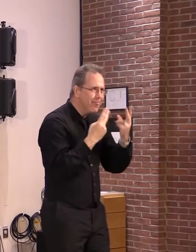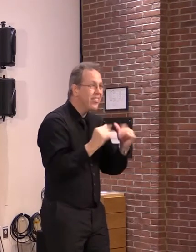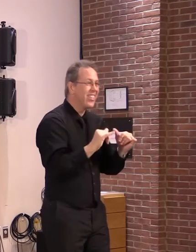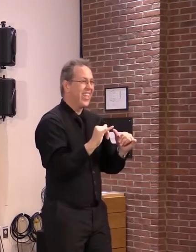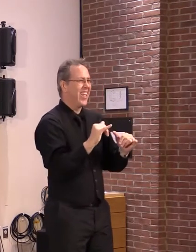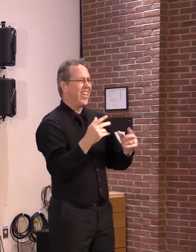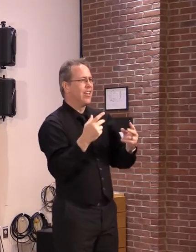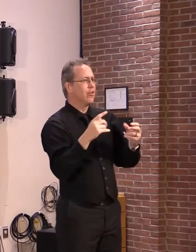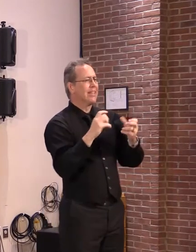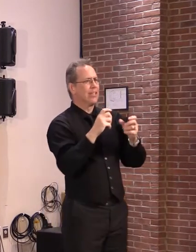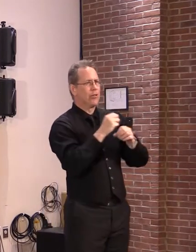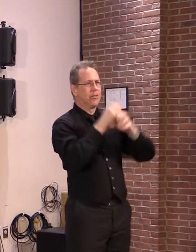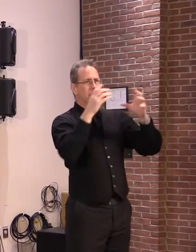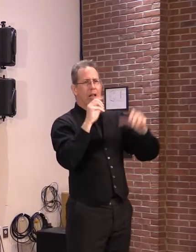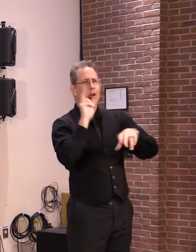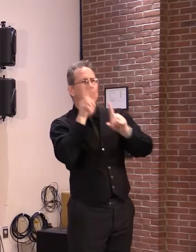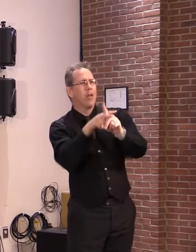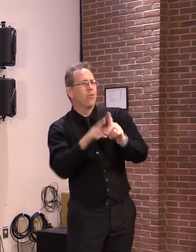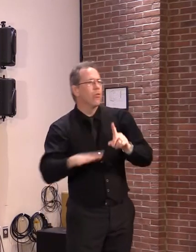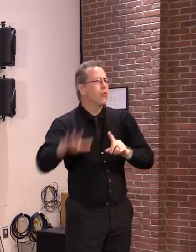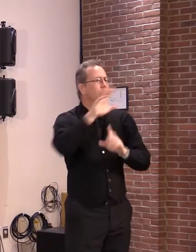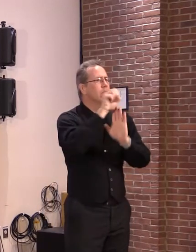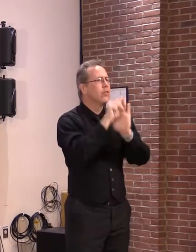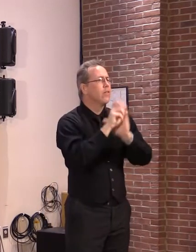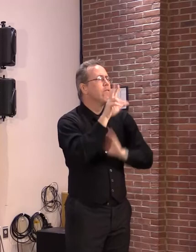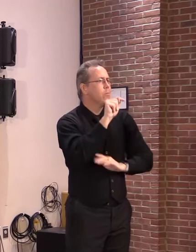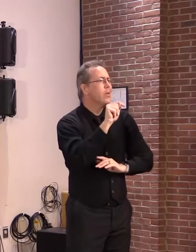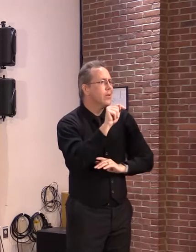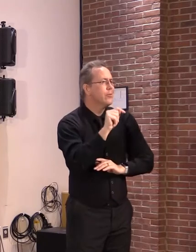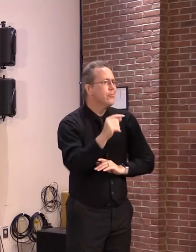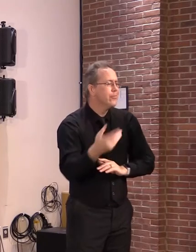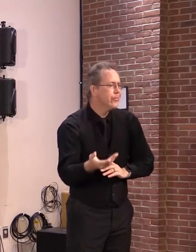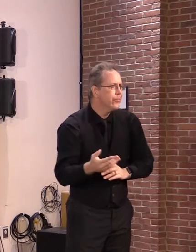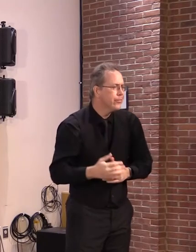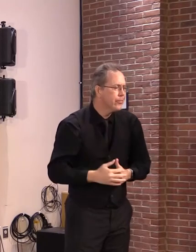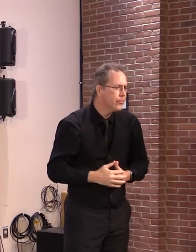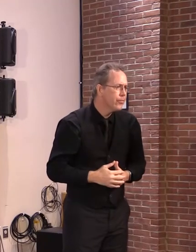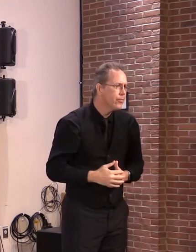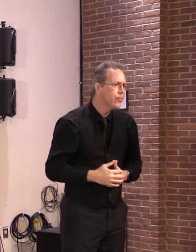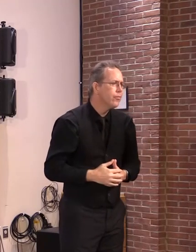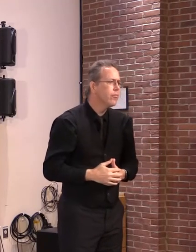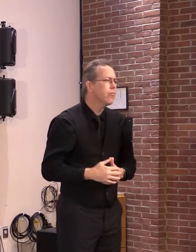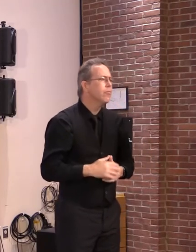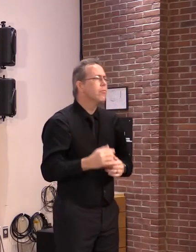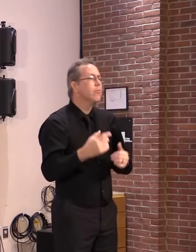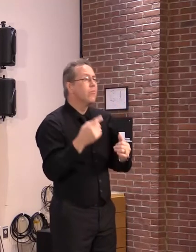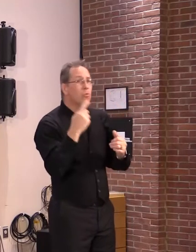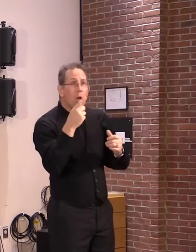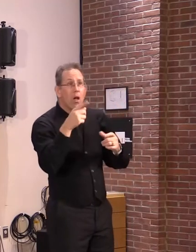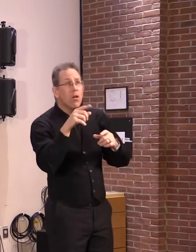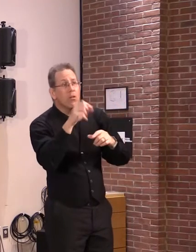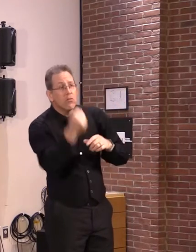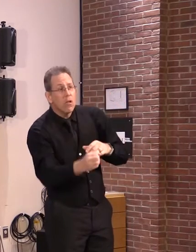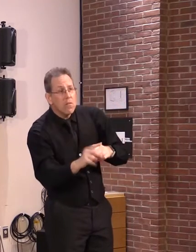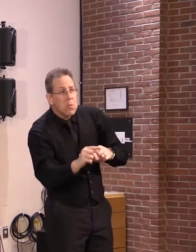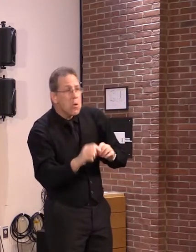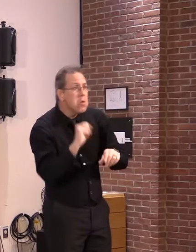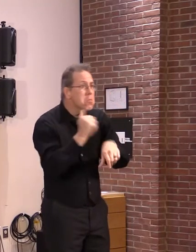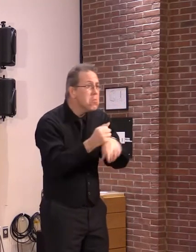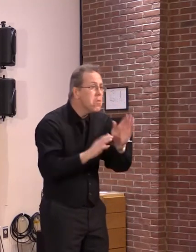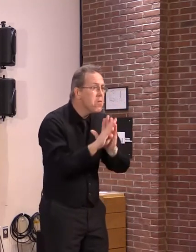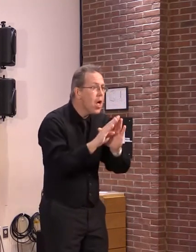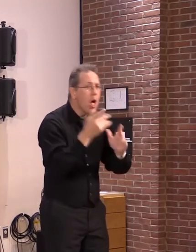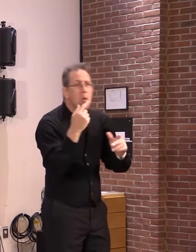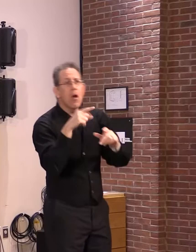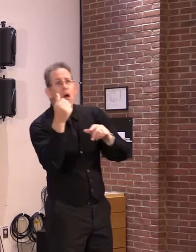entire state to recognize that places that we want development to happen should be exempted from Act 250. And this is